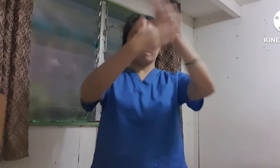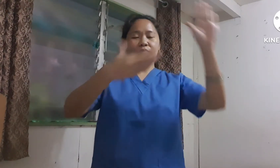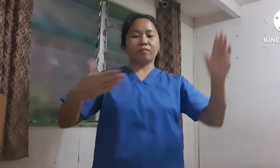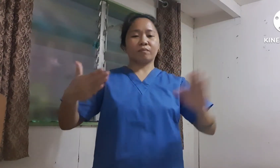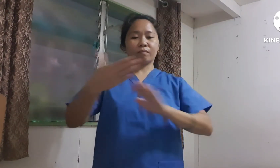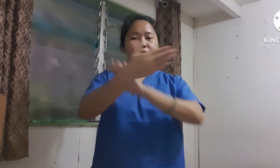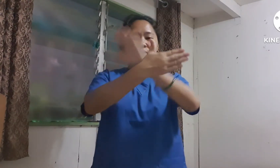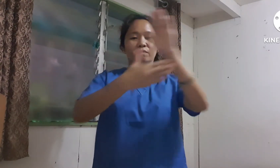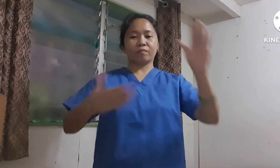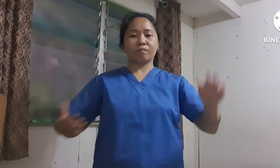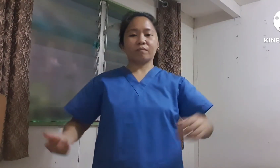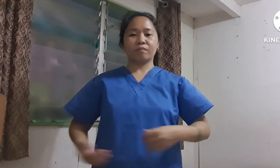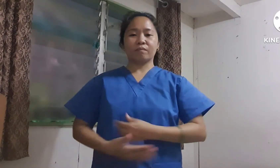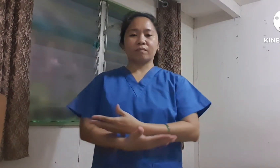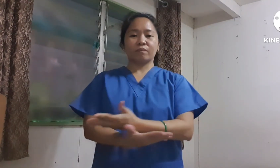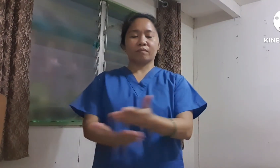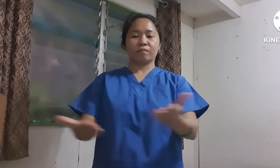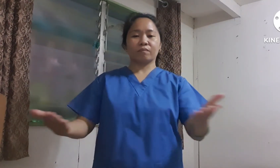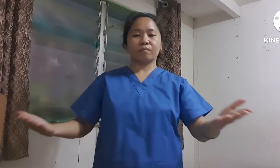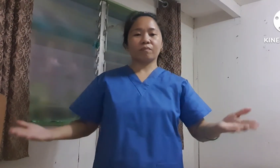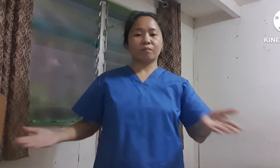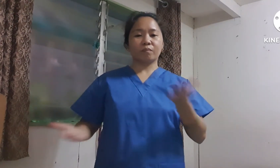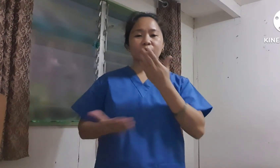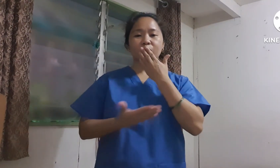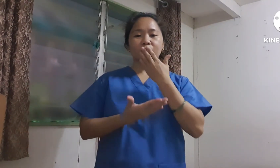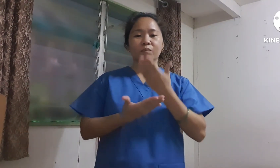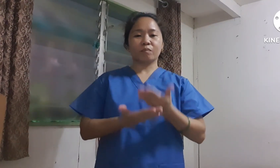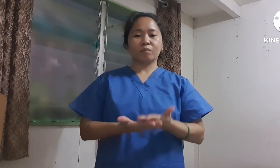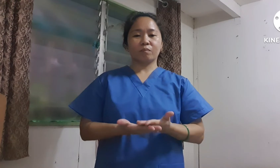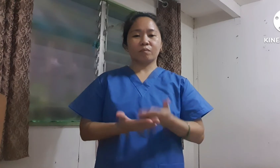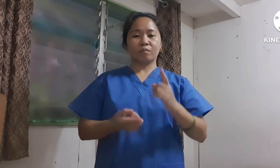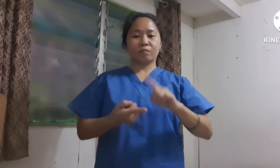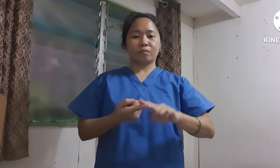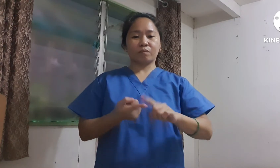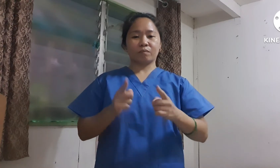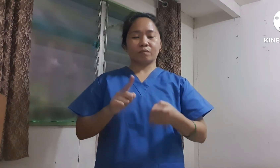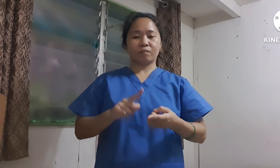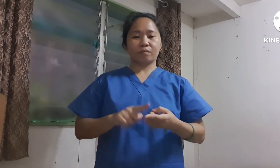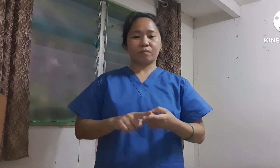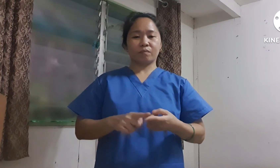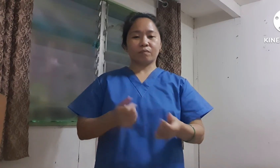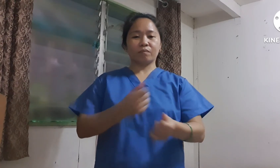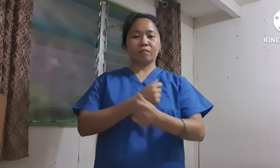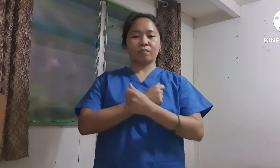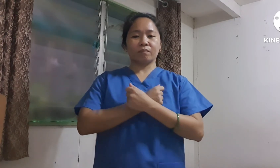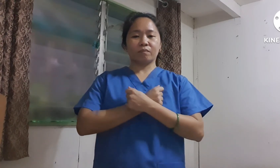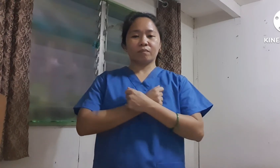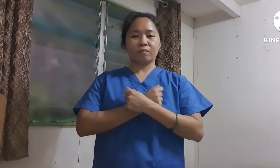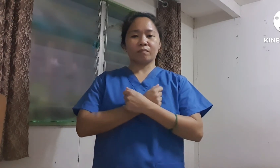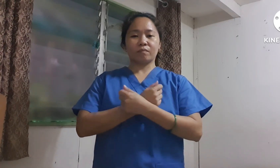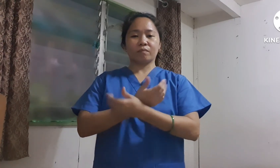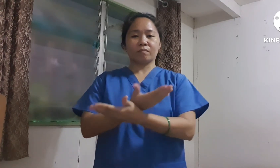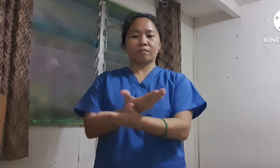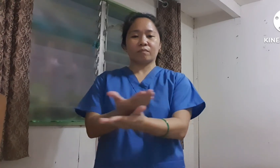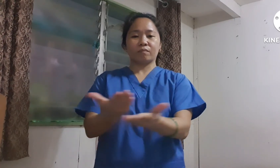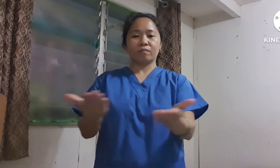sky. I can be a good friend. I can love you